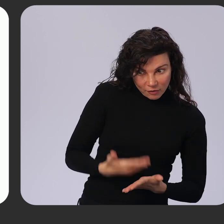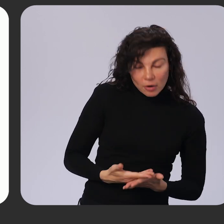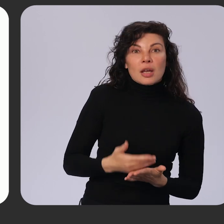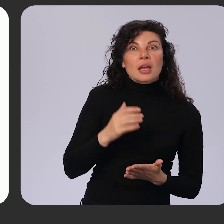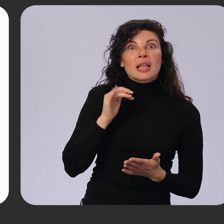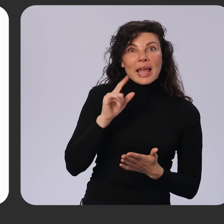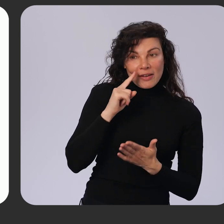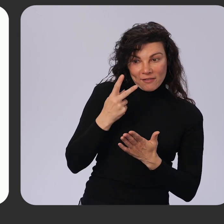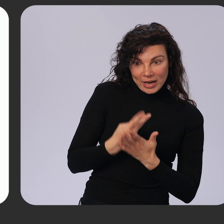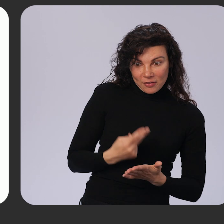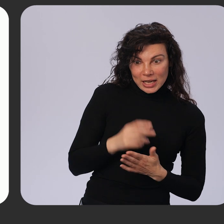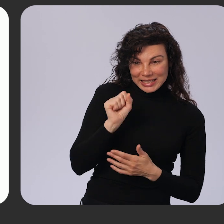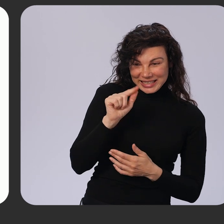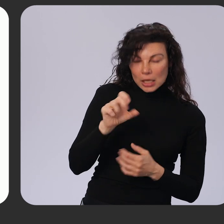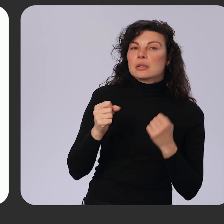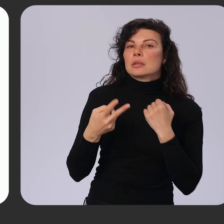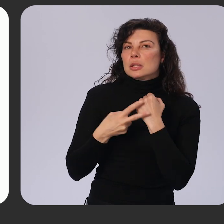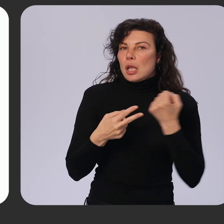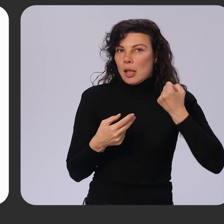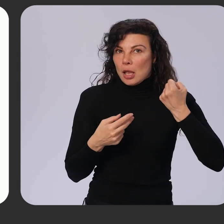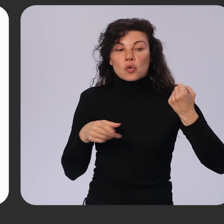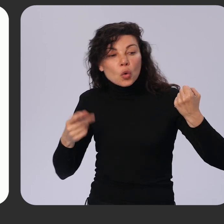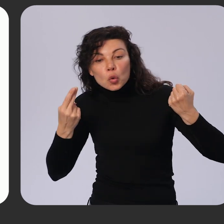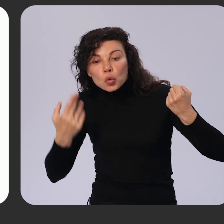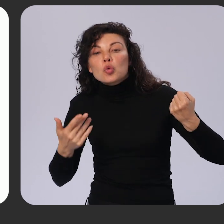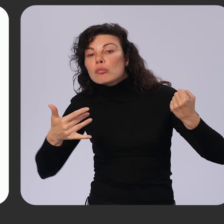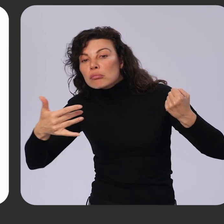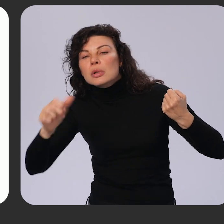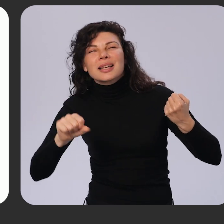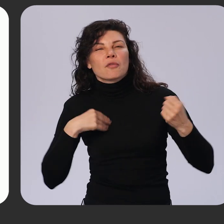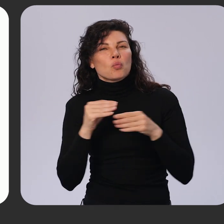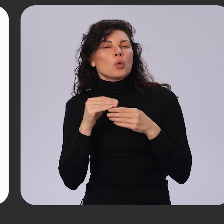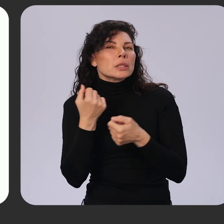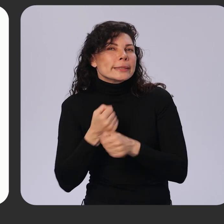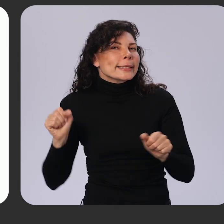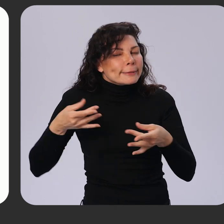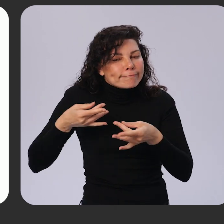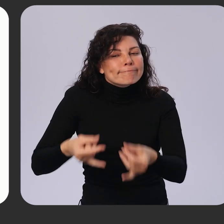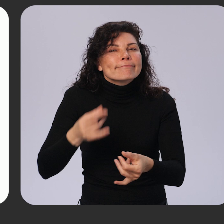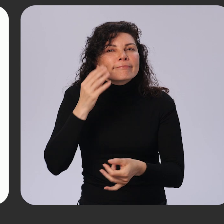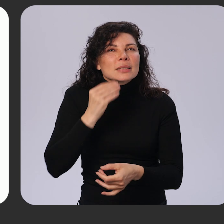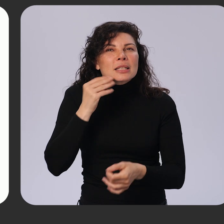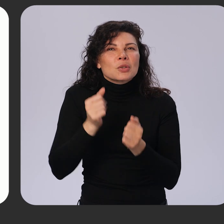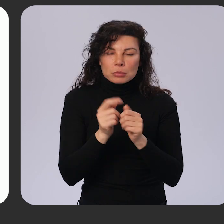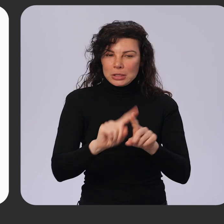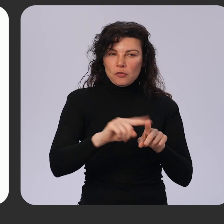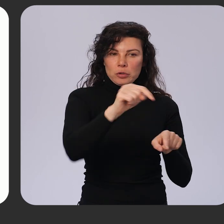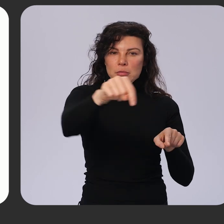status is saved, so users can have a safer, more seamless experience across the wide variety of merchants that offer